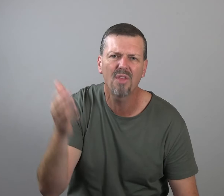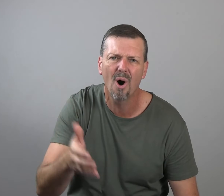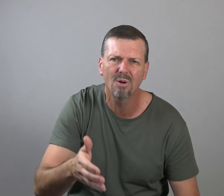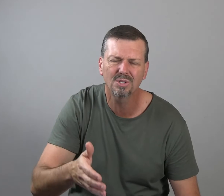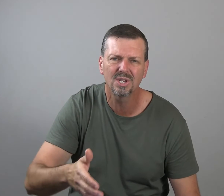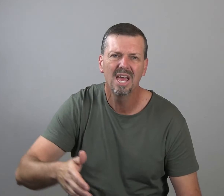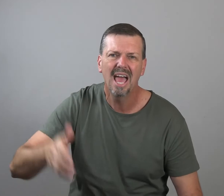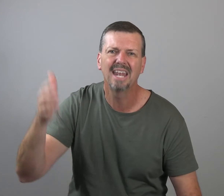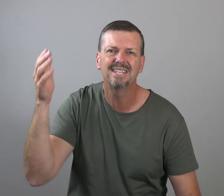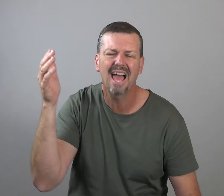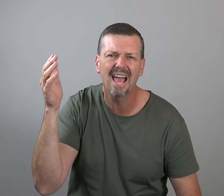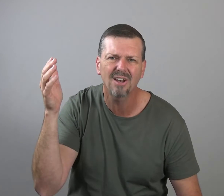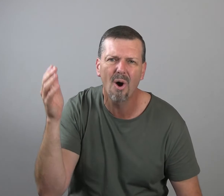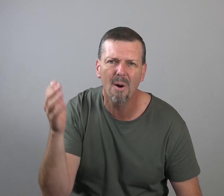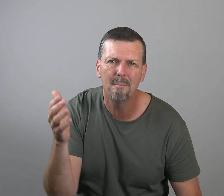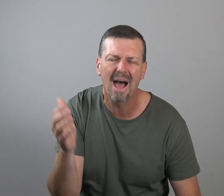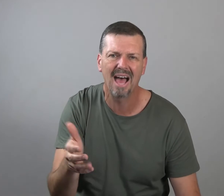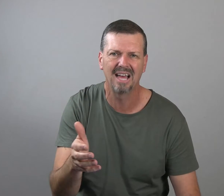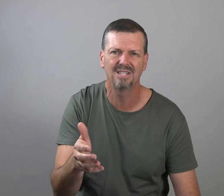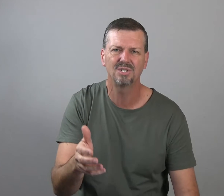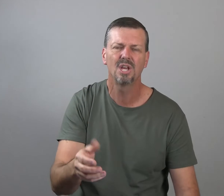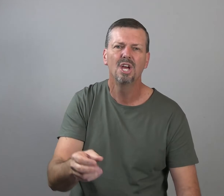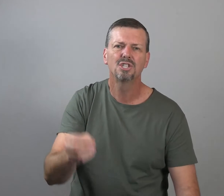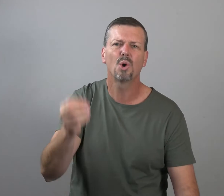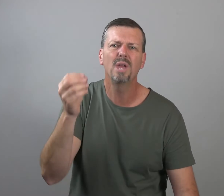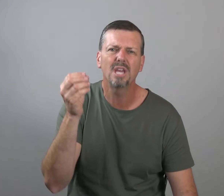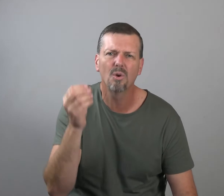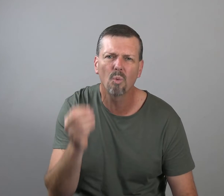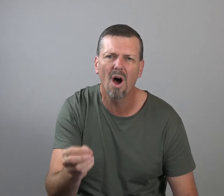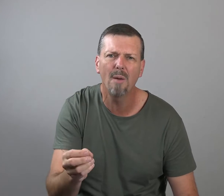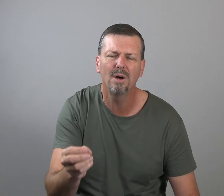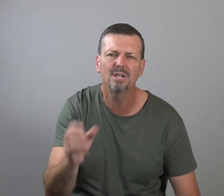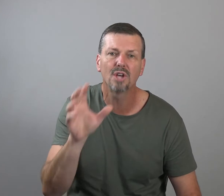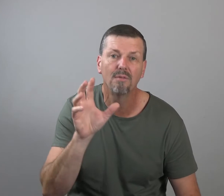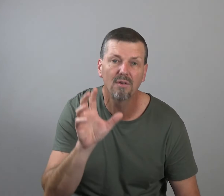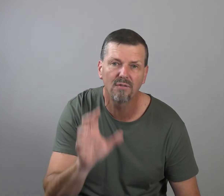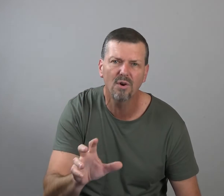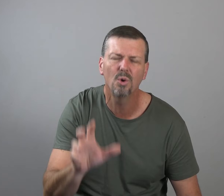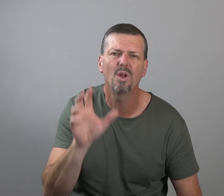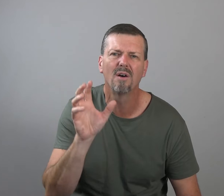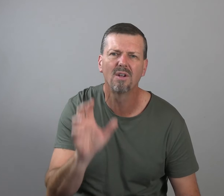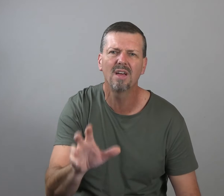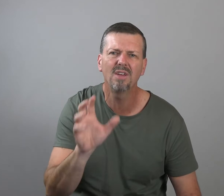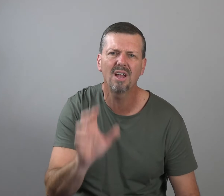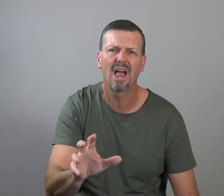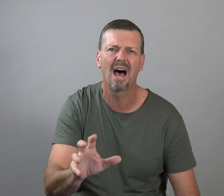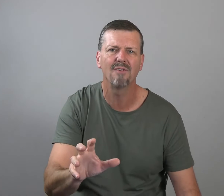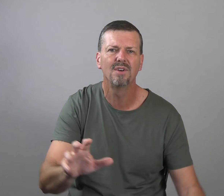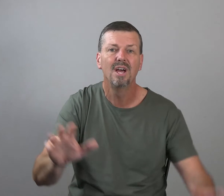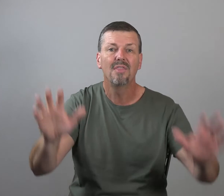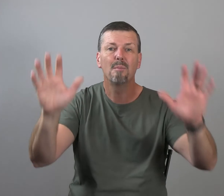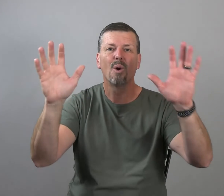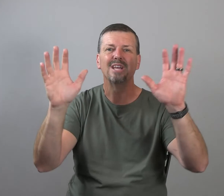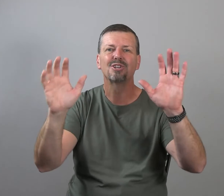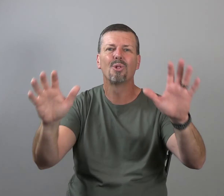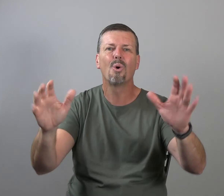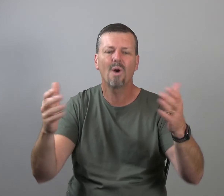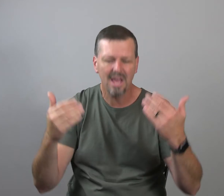thoughts and attacked our minds so he can rob us of the fruit of living a life that brings glory